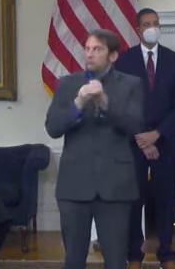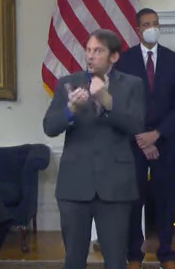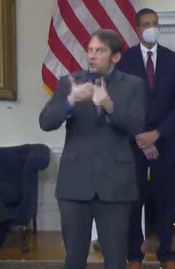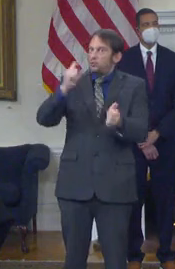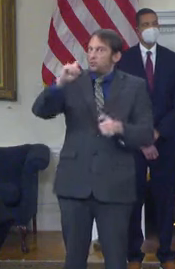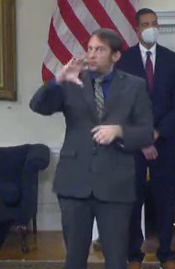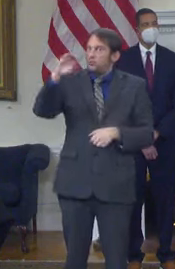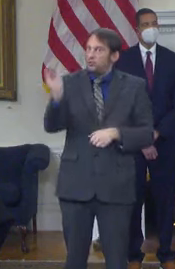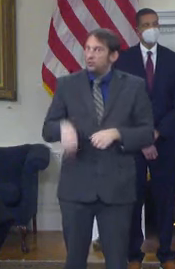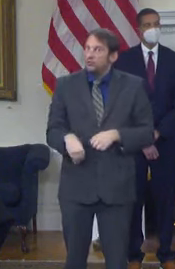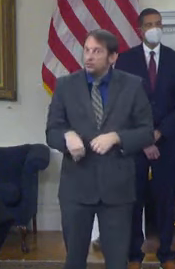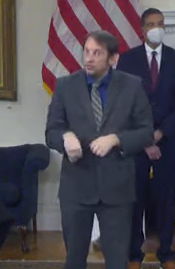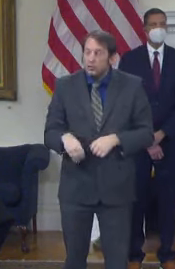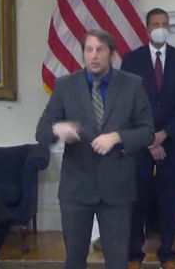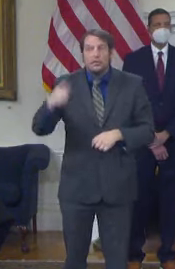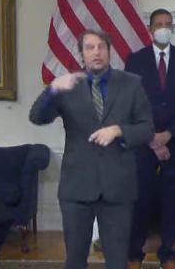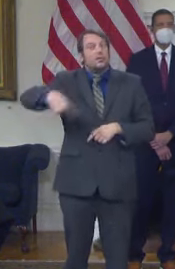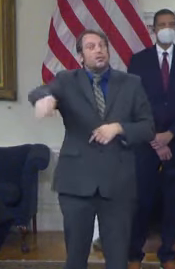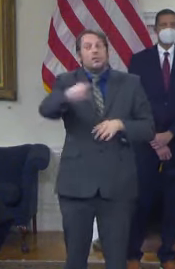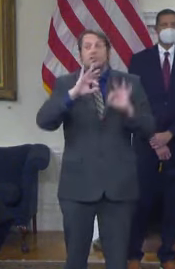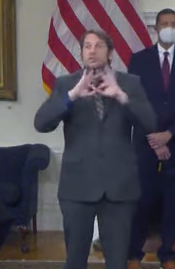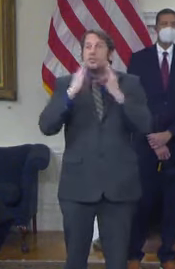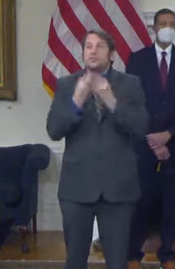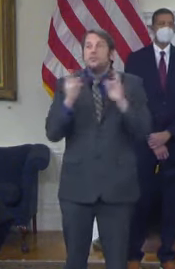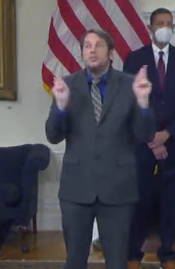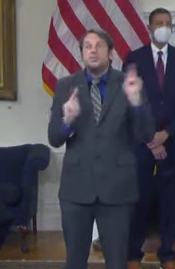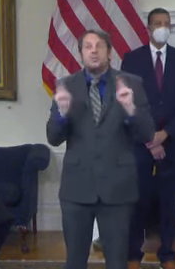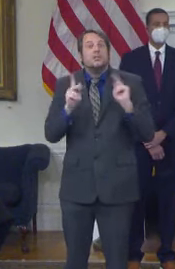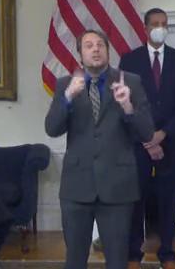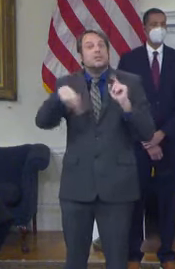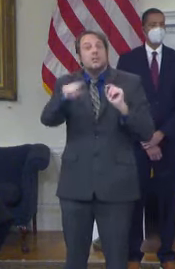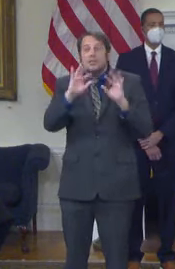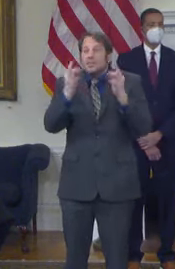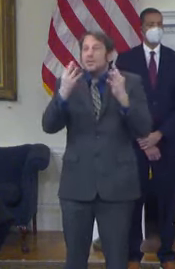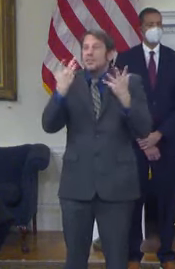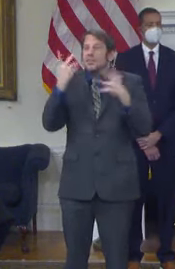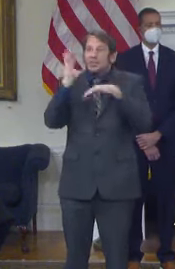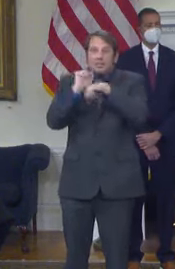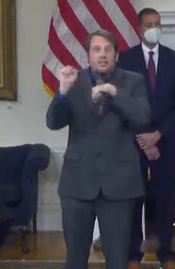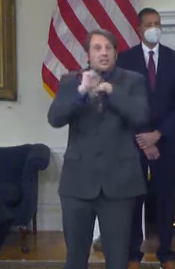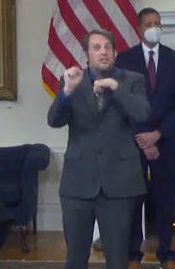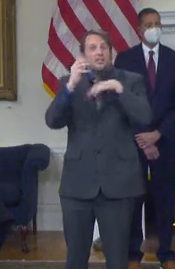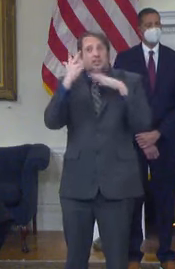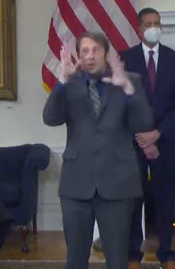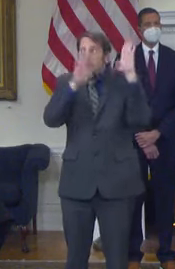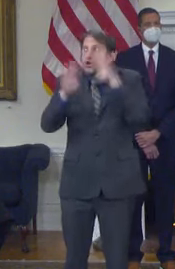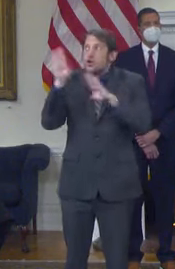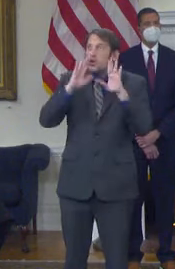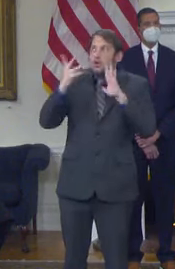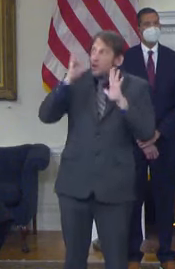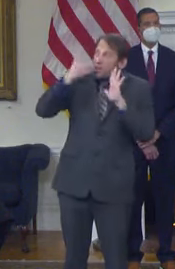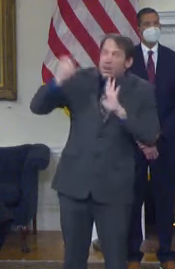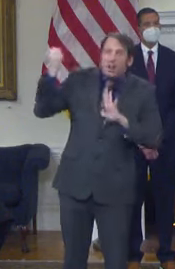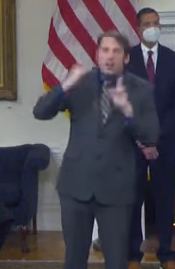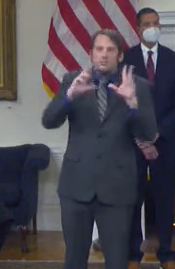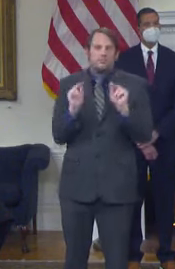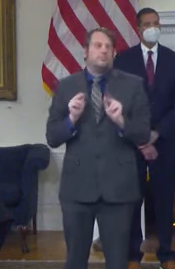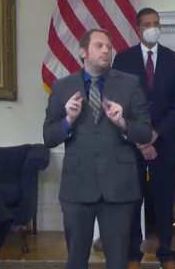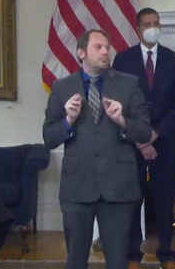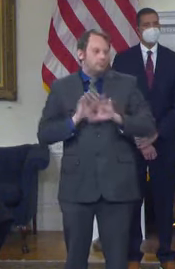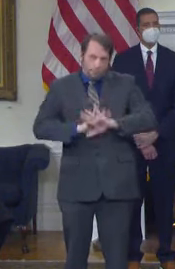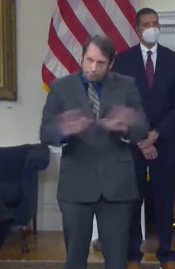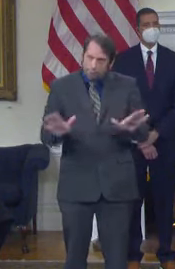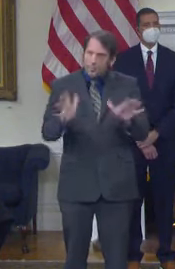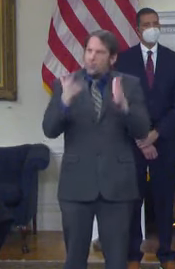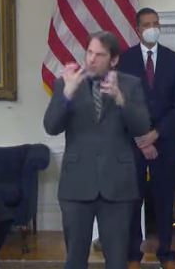have to worry that this critical tax relief is going to be taken away from them. One of the most transformative initiatives